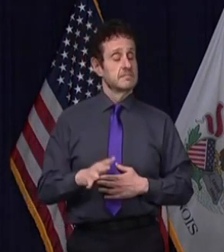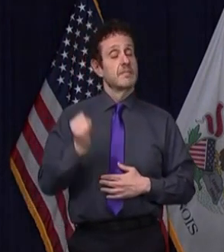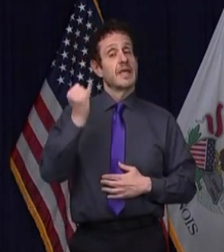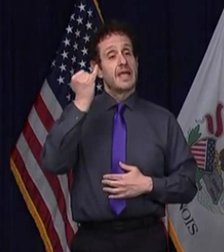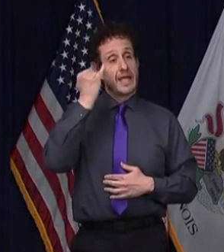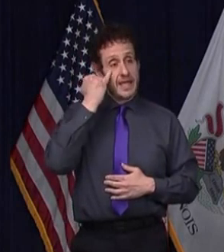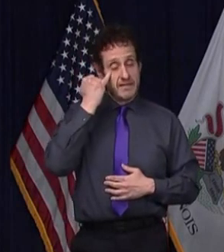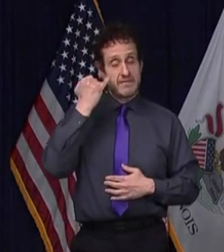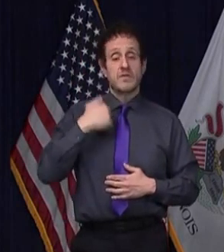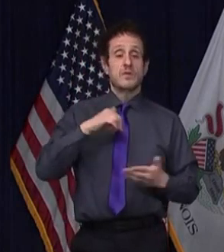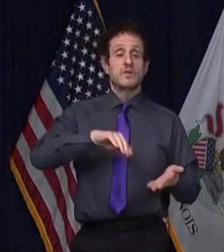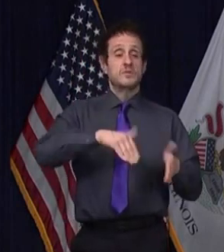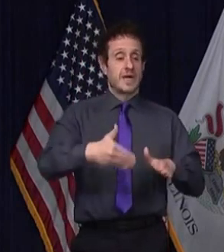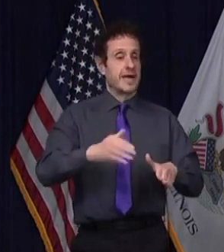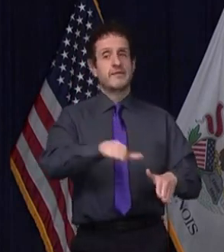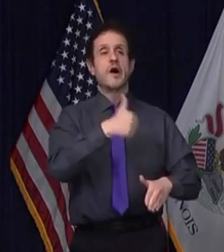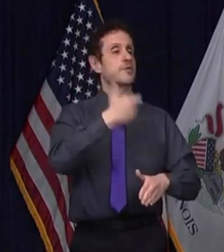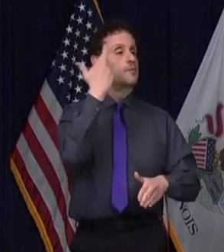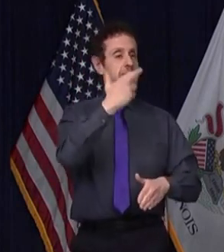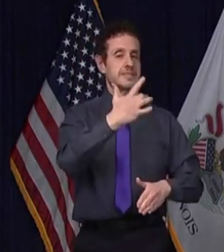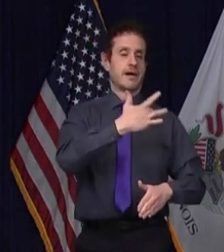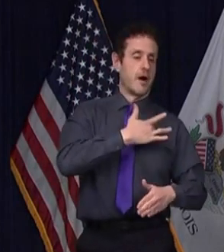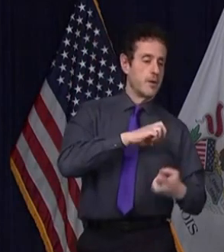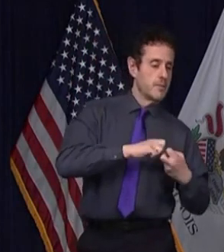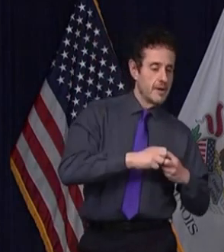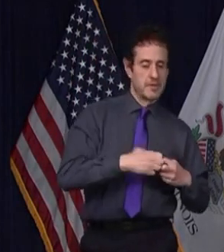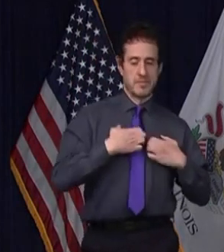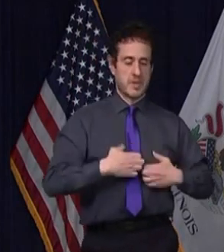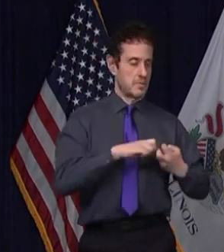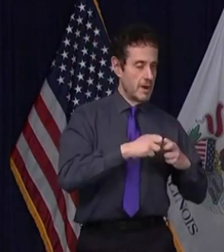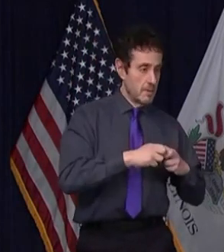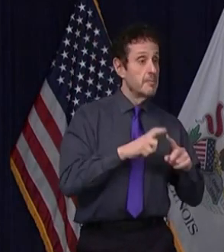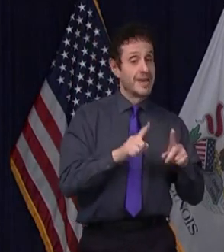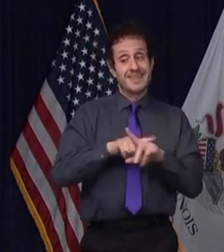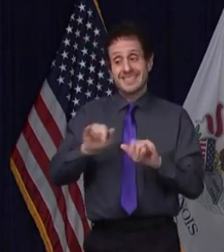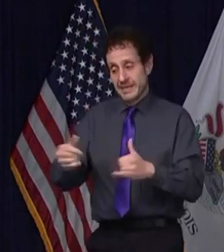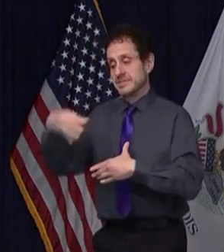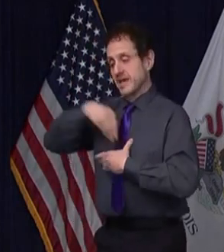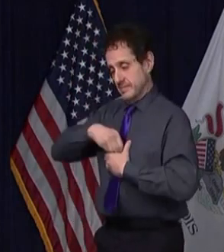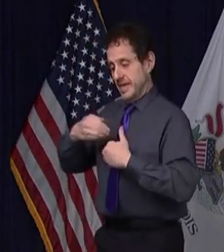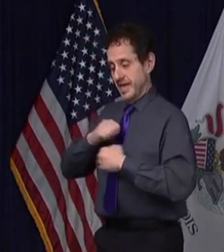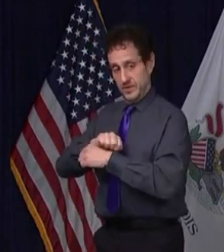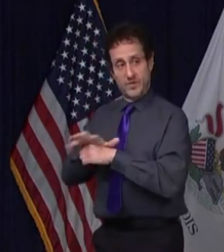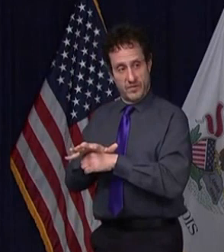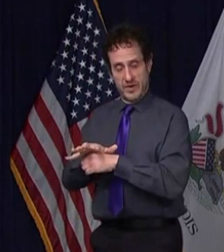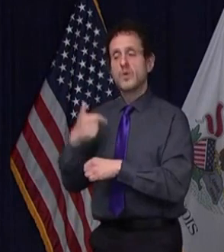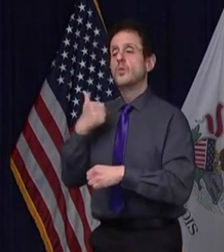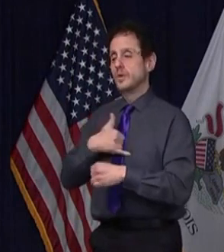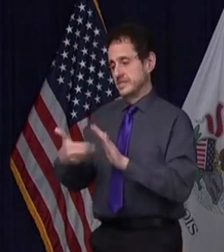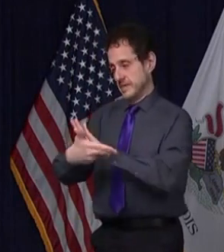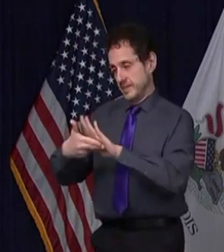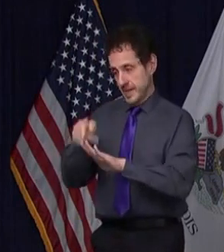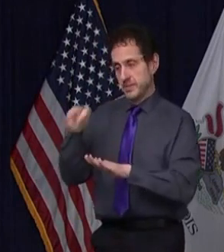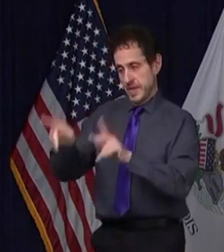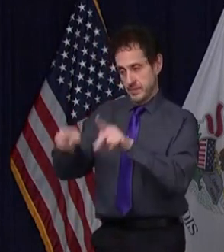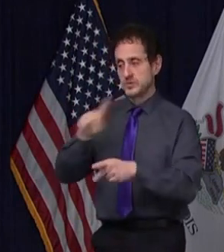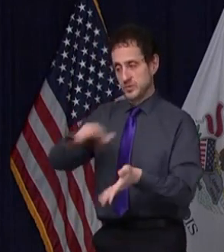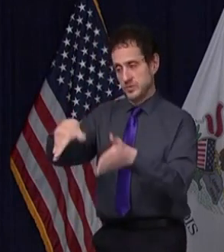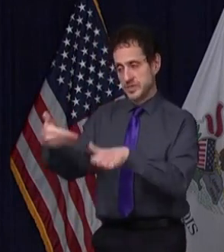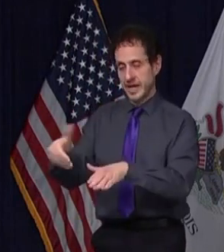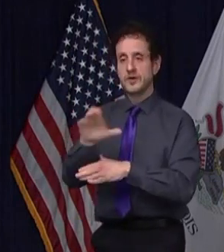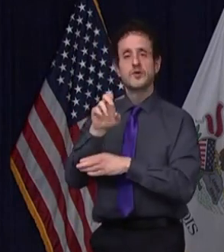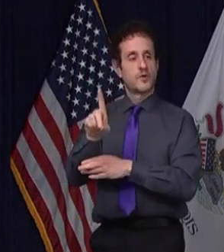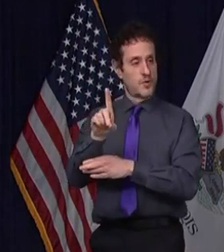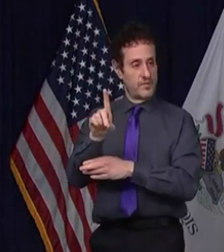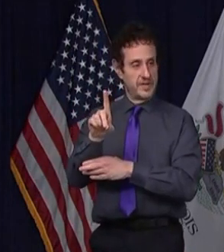a clear alternate cause, but you had COVID at the same time, it's still listed as a COVID death. So everyone who's listed as a COVID death